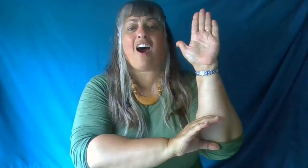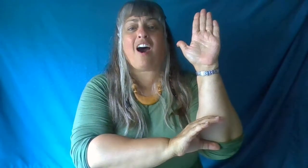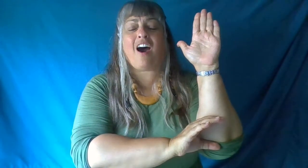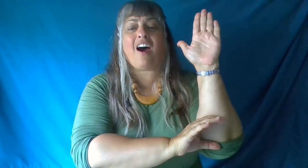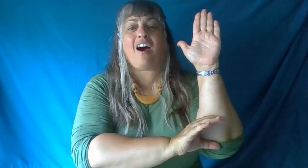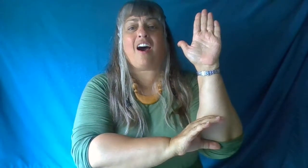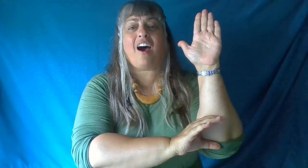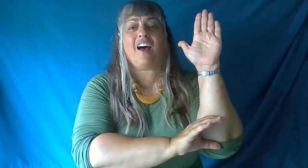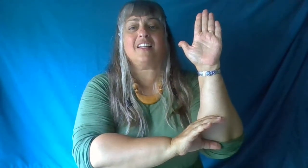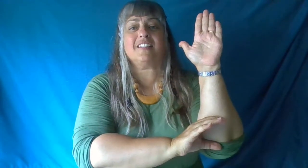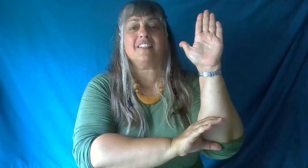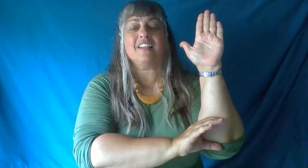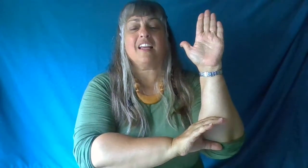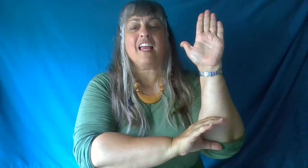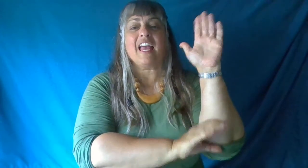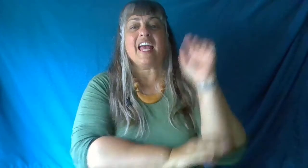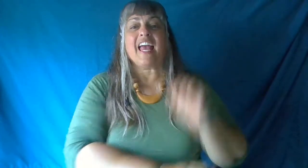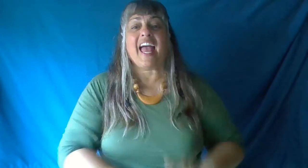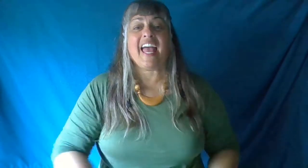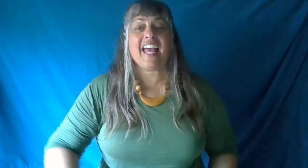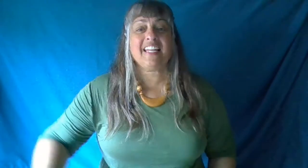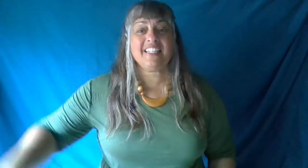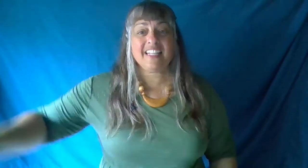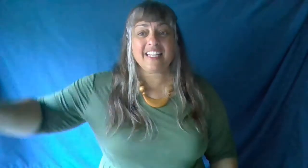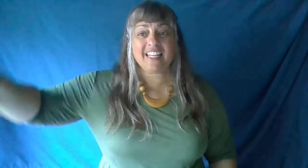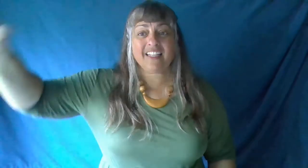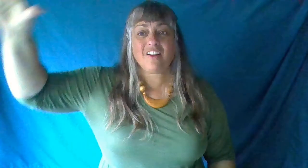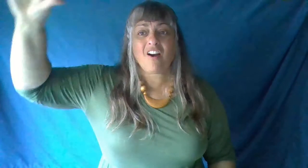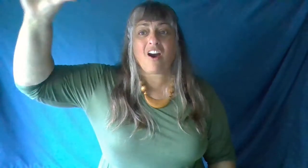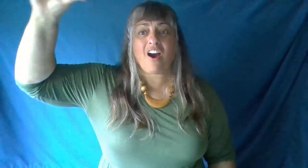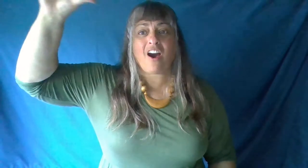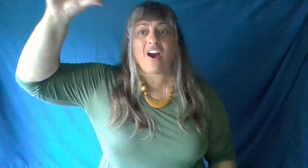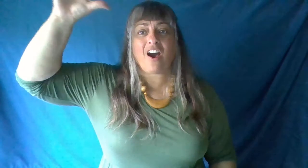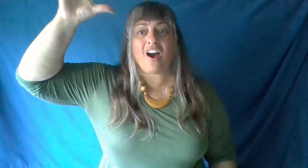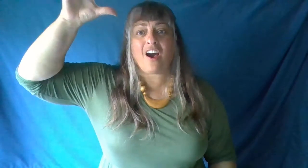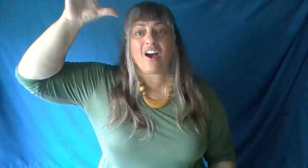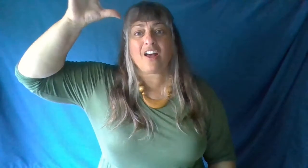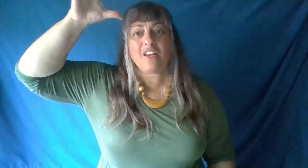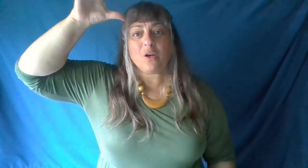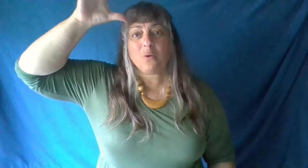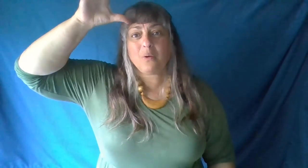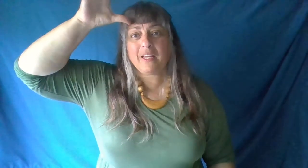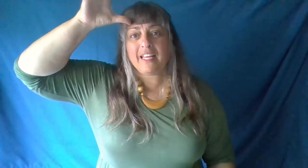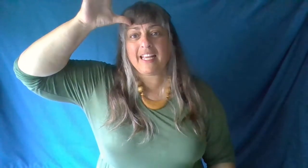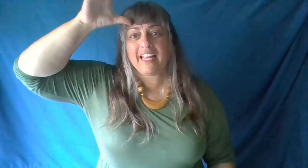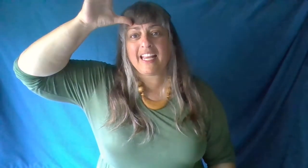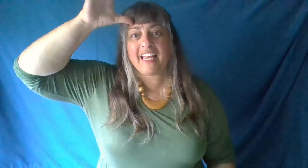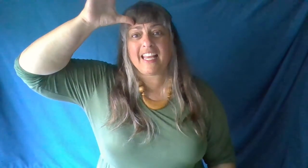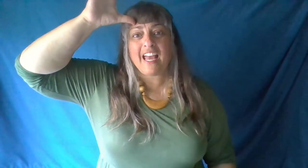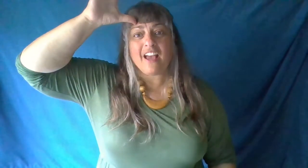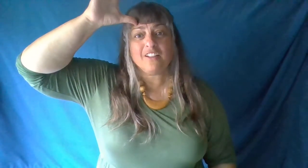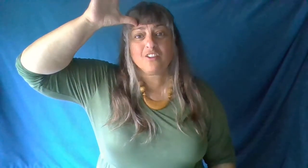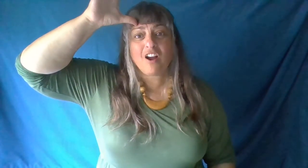We and in God we trust,